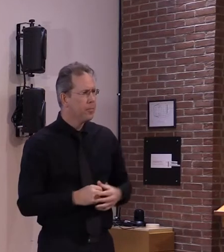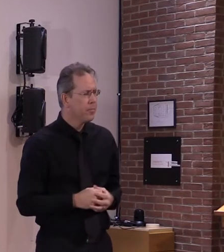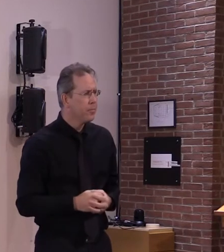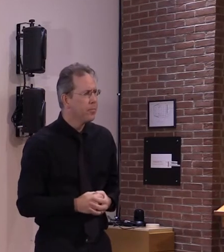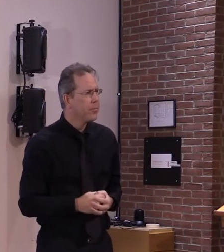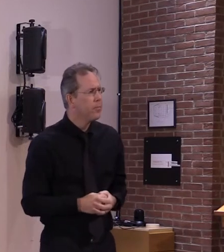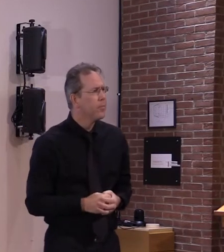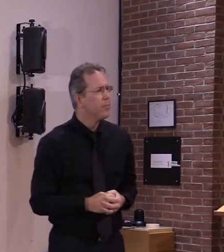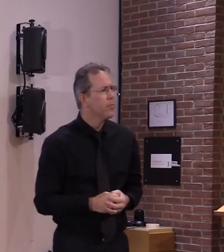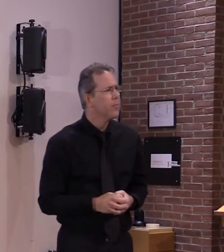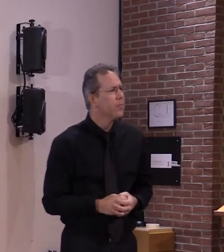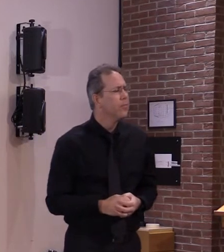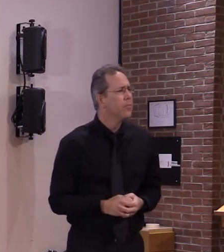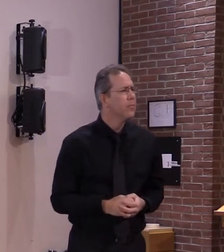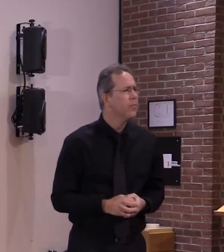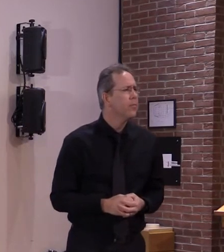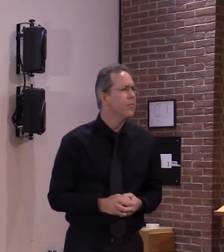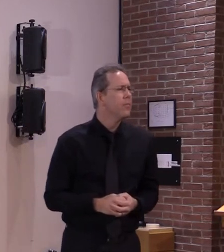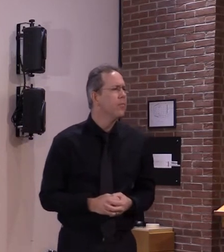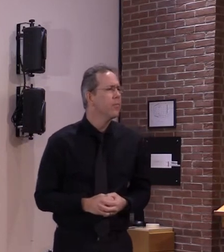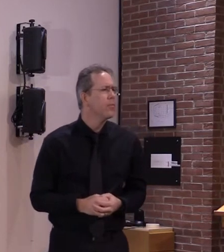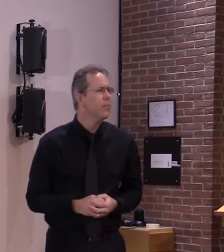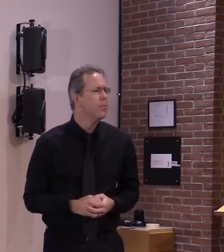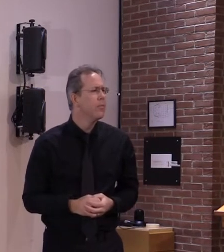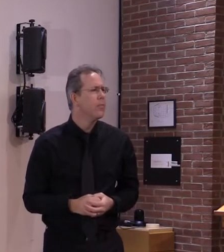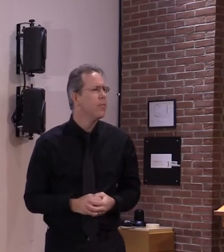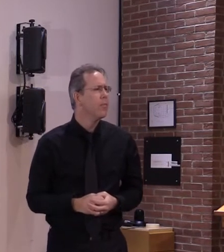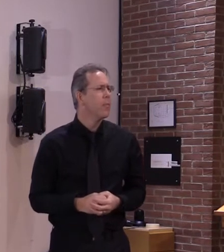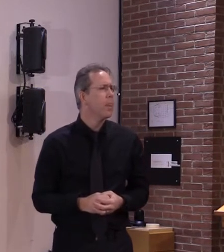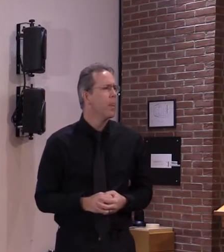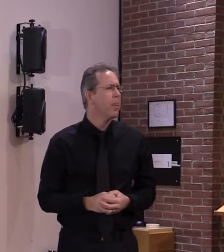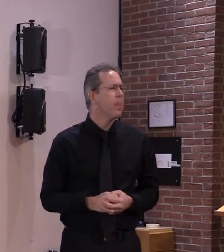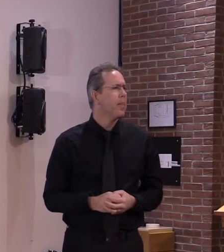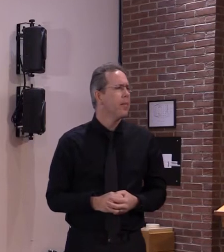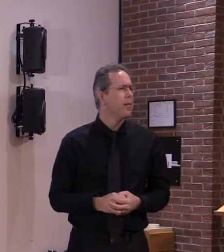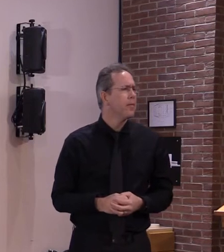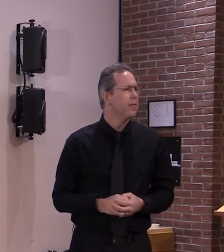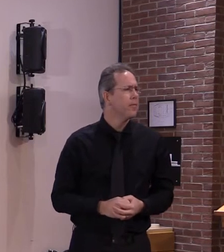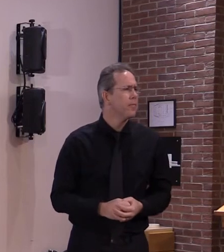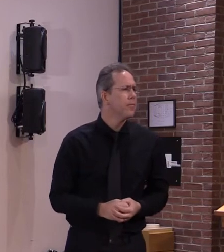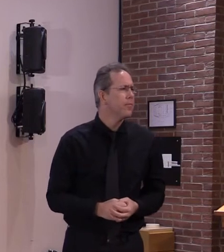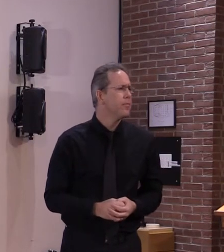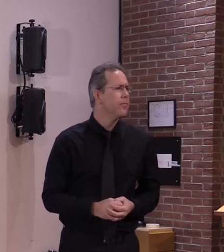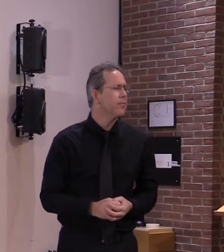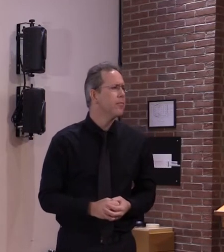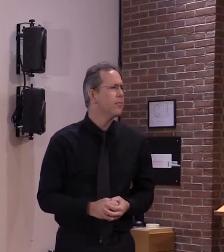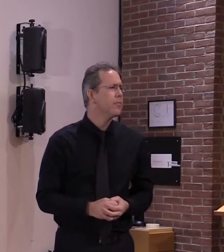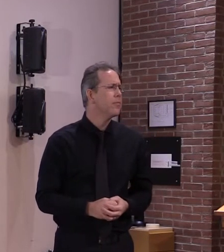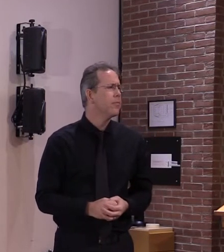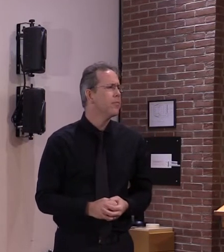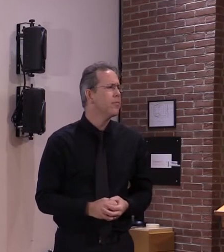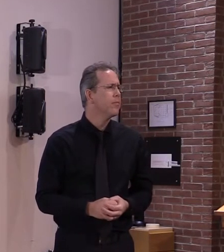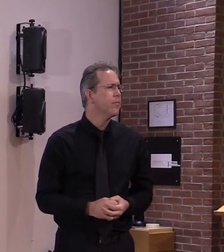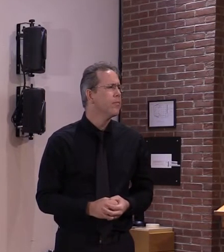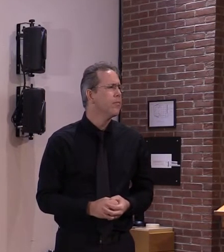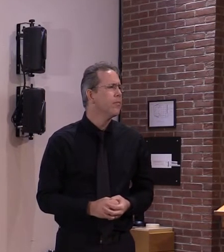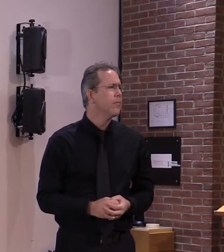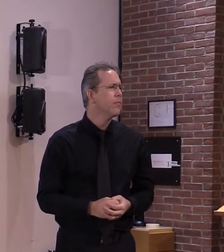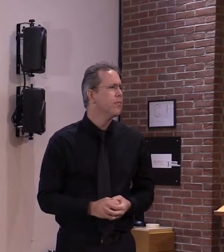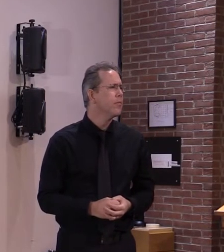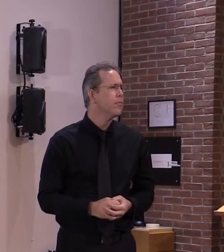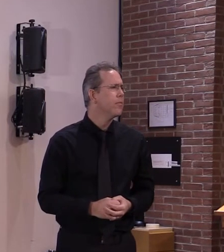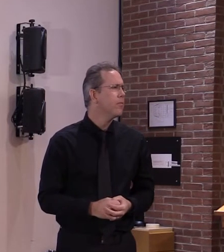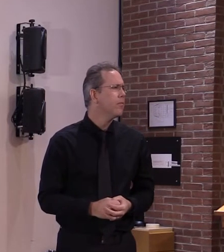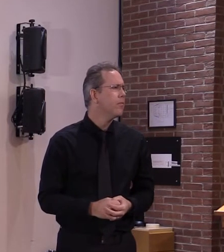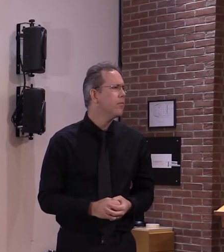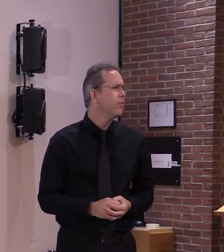vaccine coming out this week um i think there might be a lot of vermonters sitting at home maybe listening to this news conference who aren't a health care